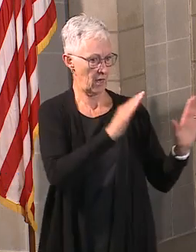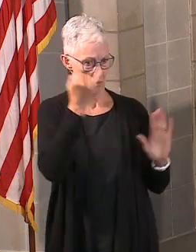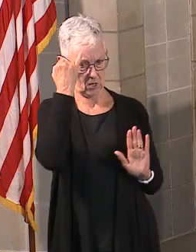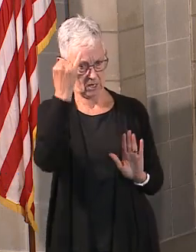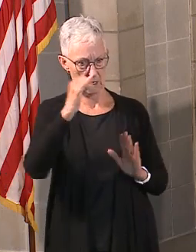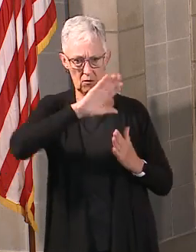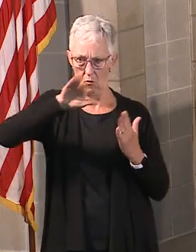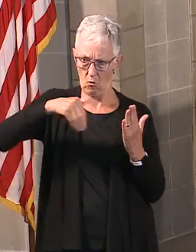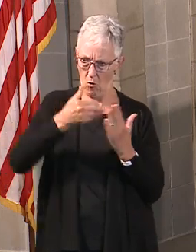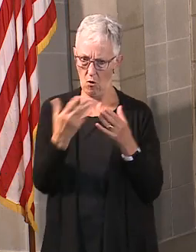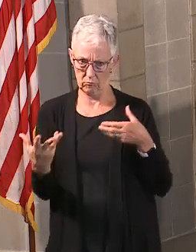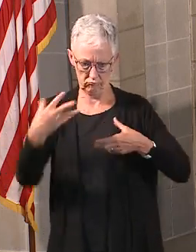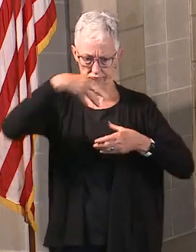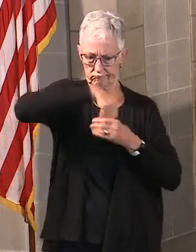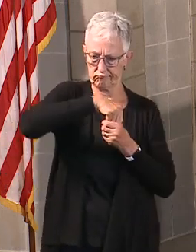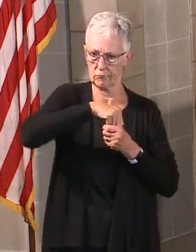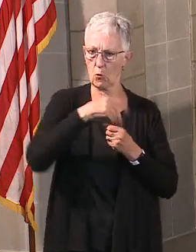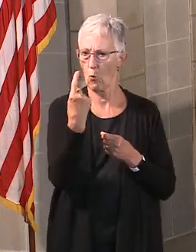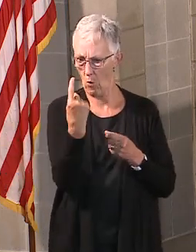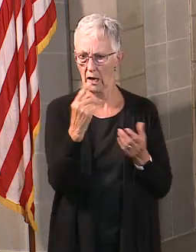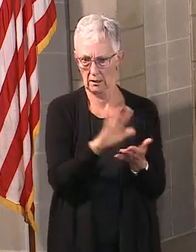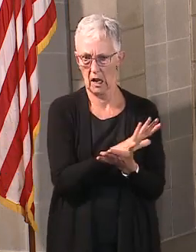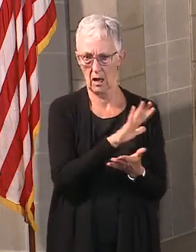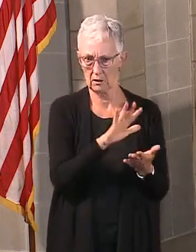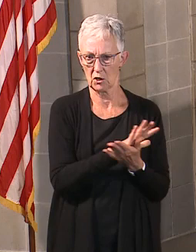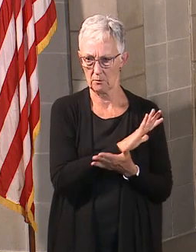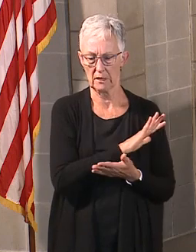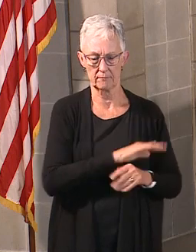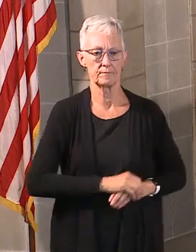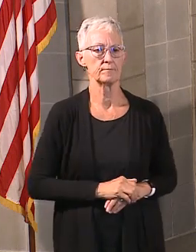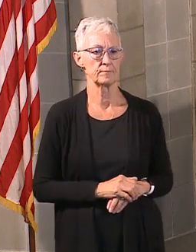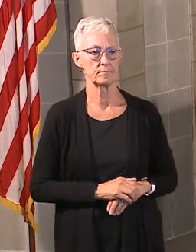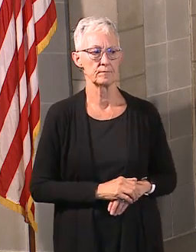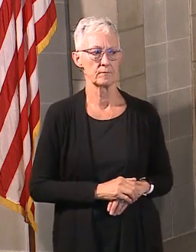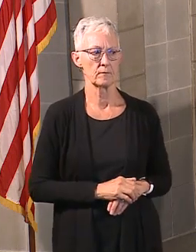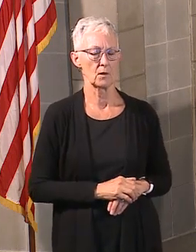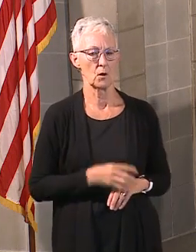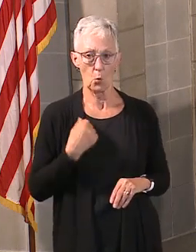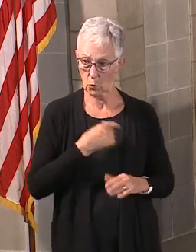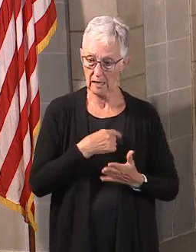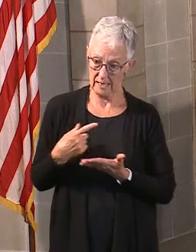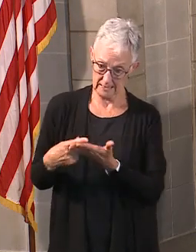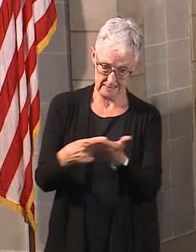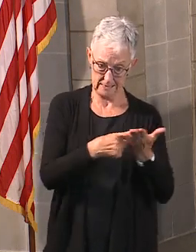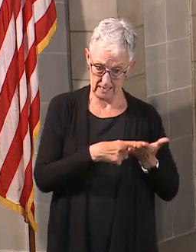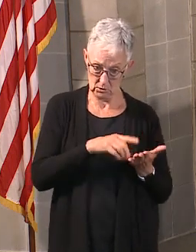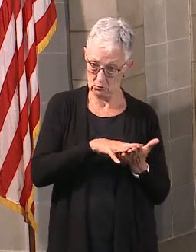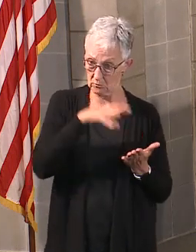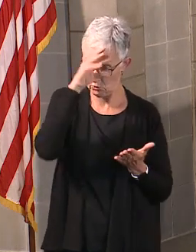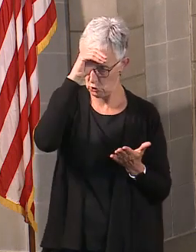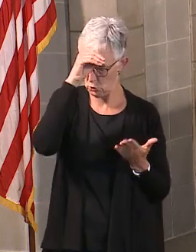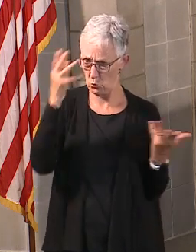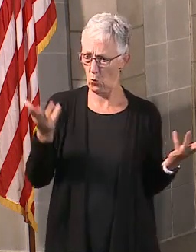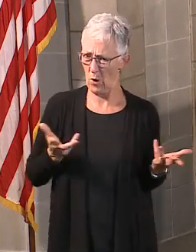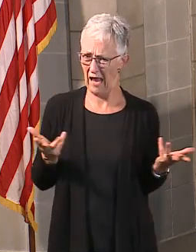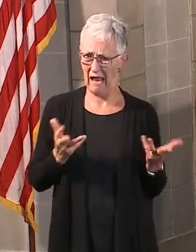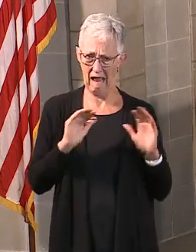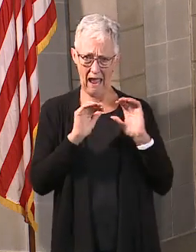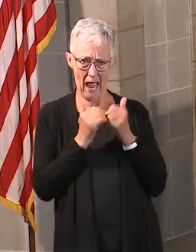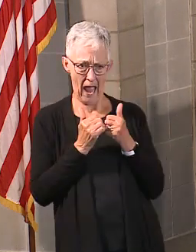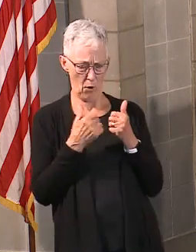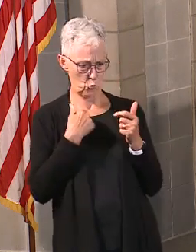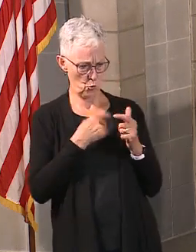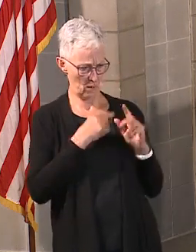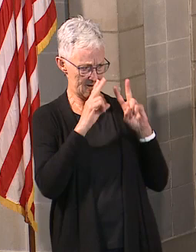make this come together in a meaningful way. One thing we learned was how do you really best understand local risk and how do you communicate